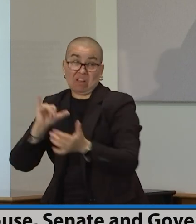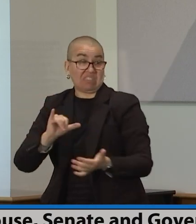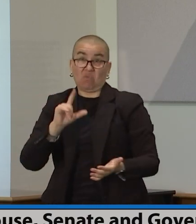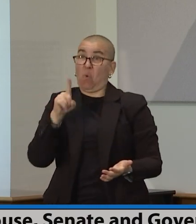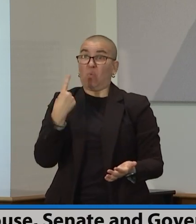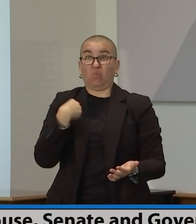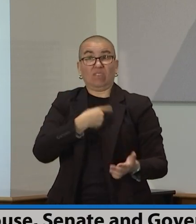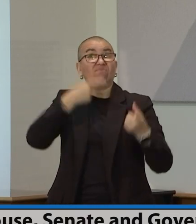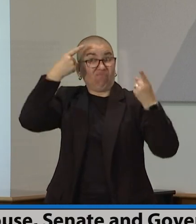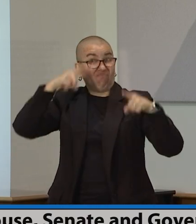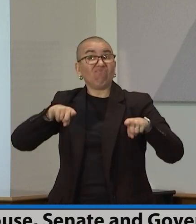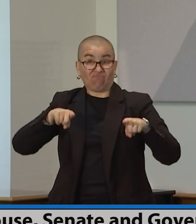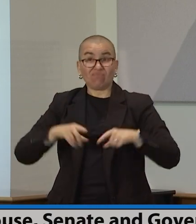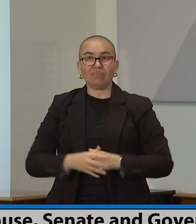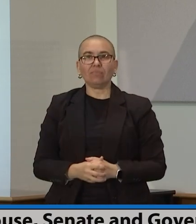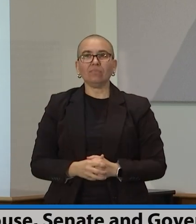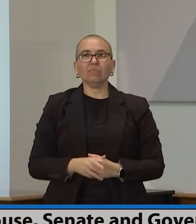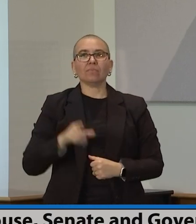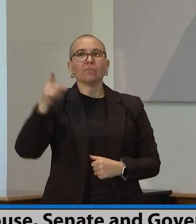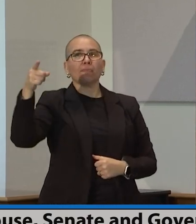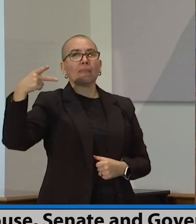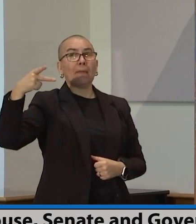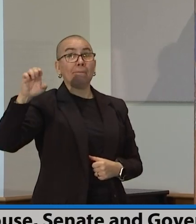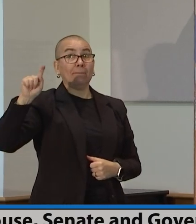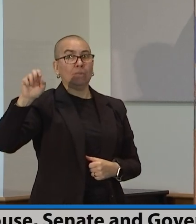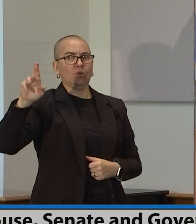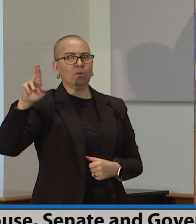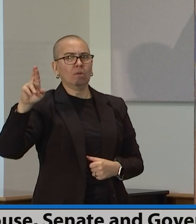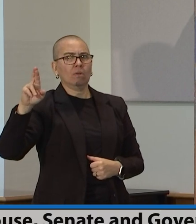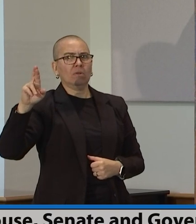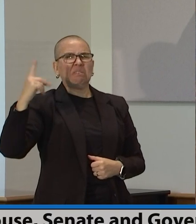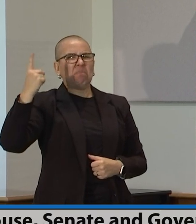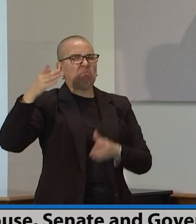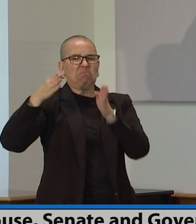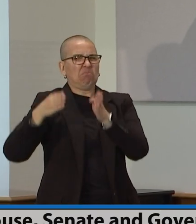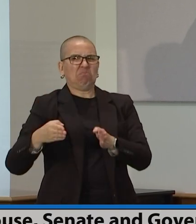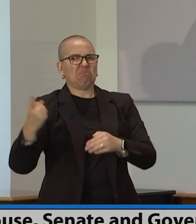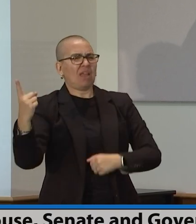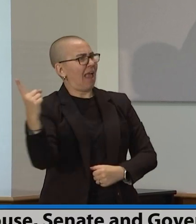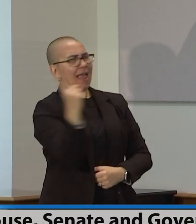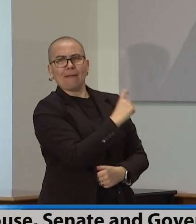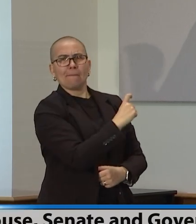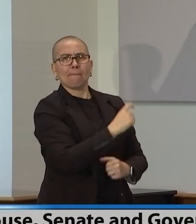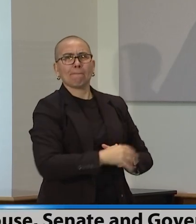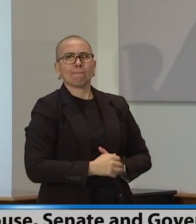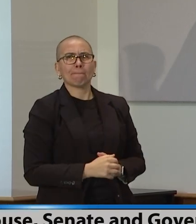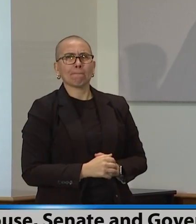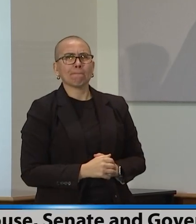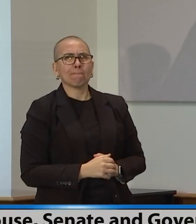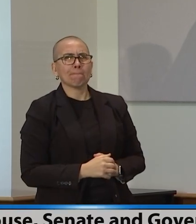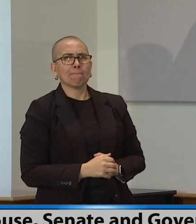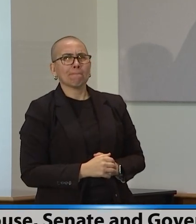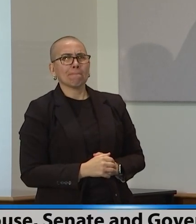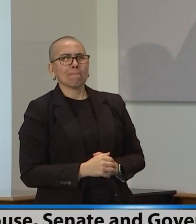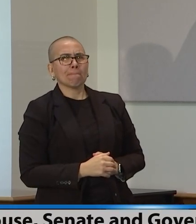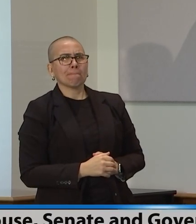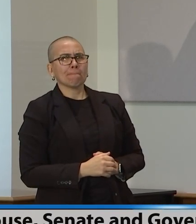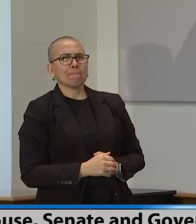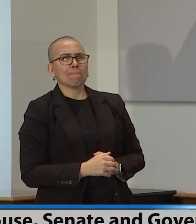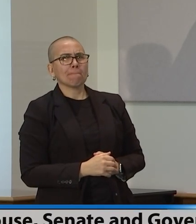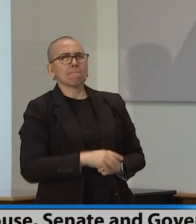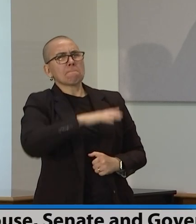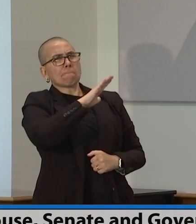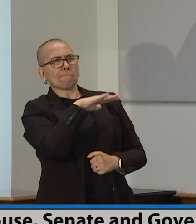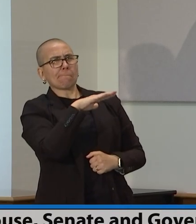You both have tiny majorities. Do you anticipate any problems keeping everyone on board? Or do you